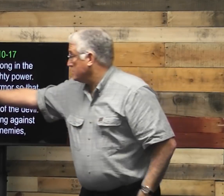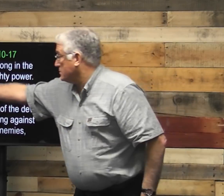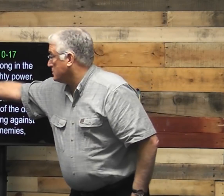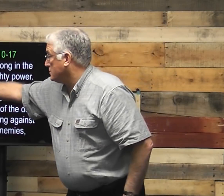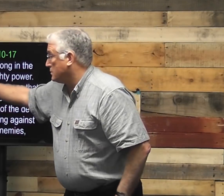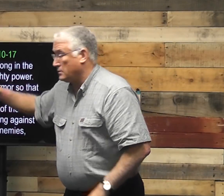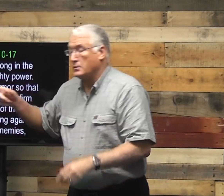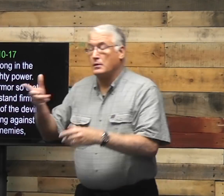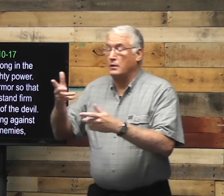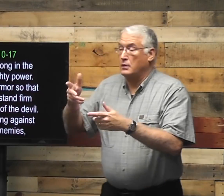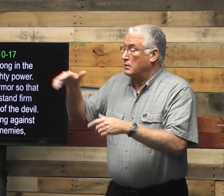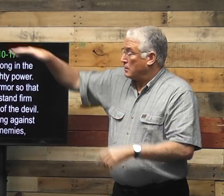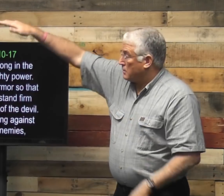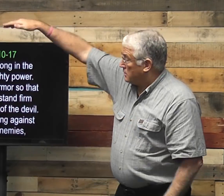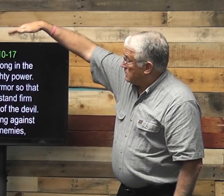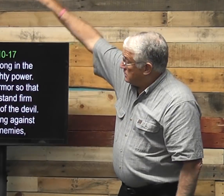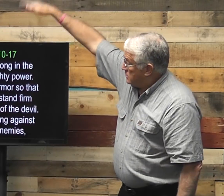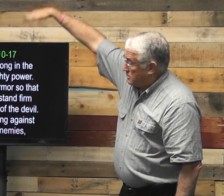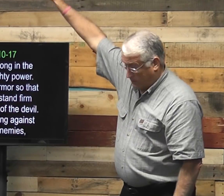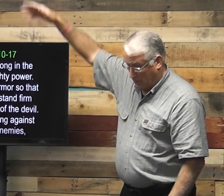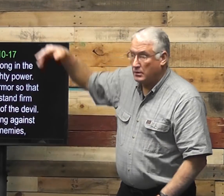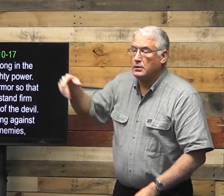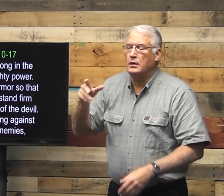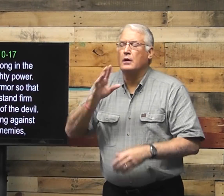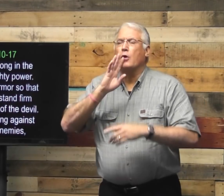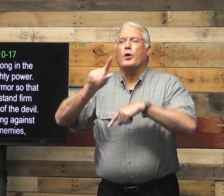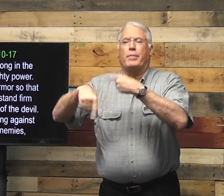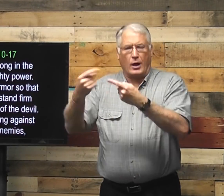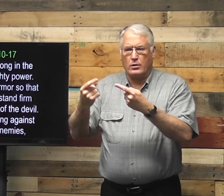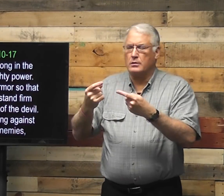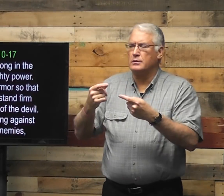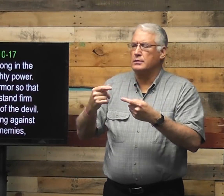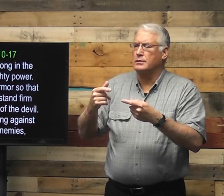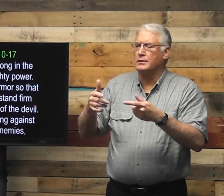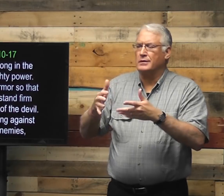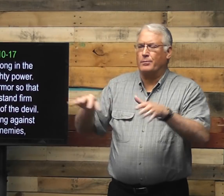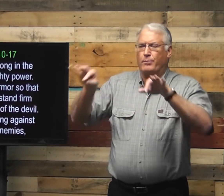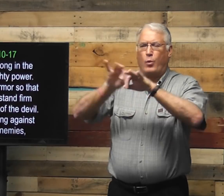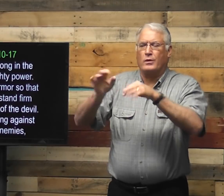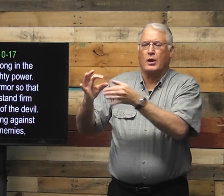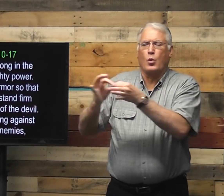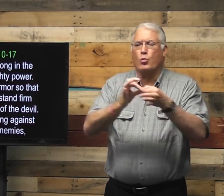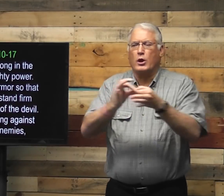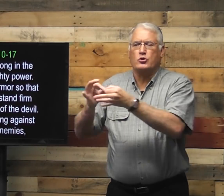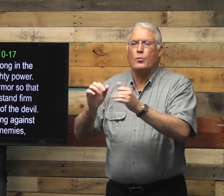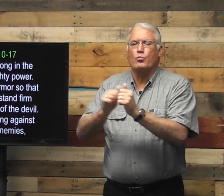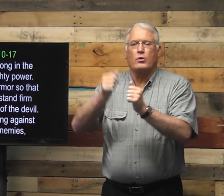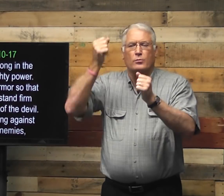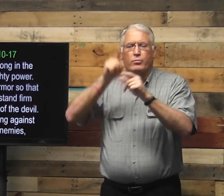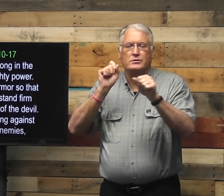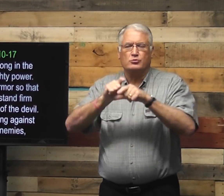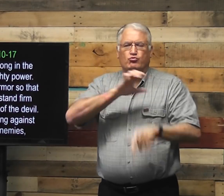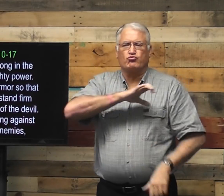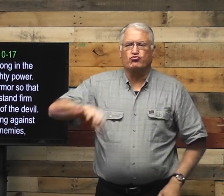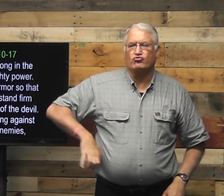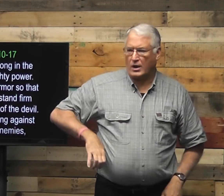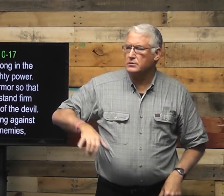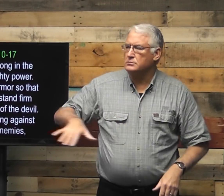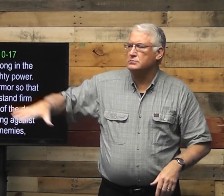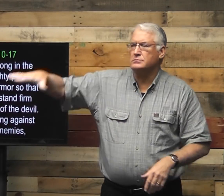word. So the scriptures before verse 10 says that it's important relationship with our brothers and